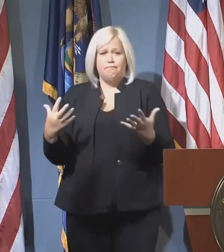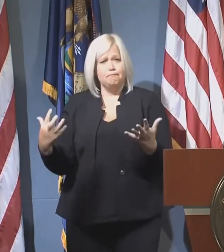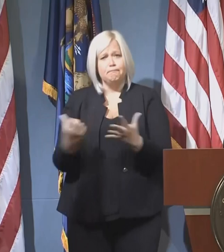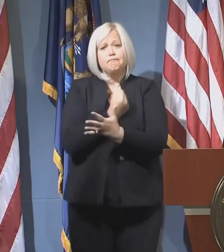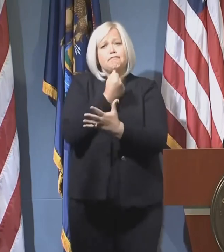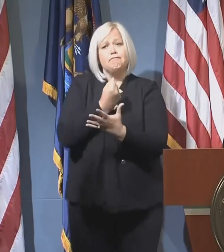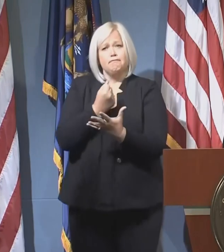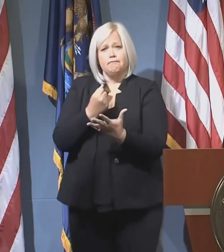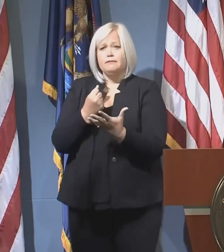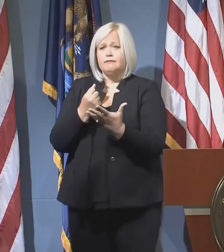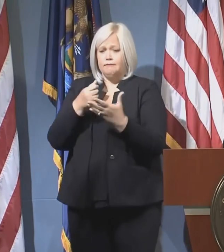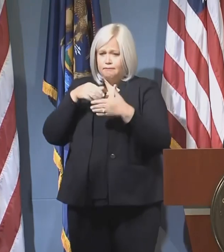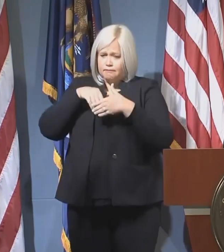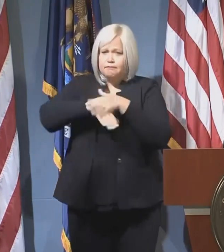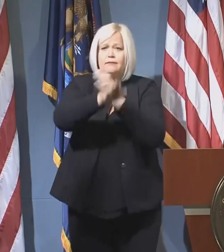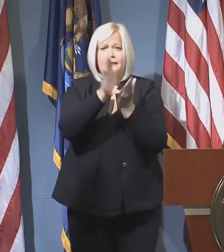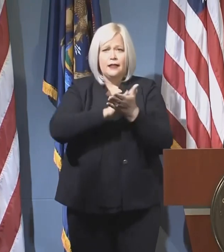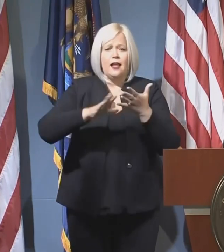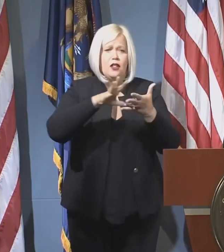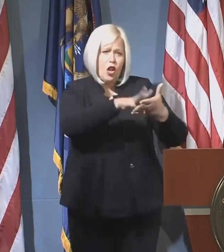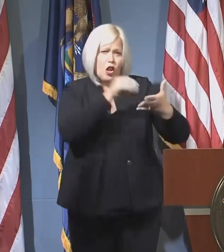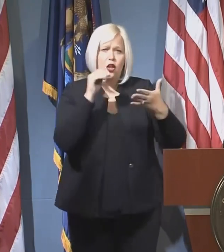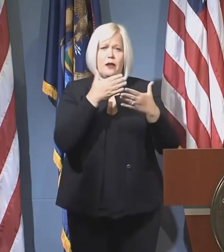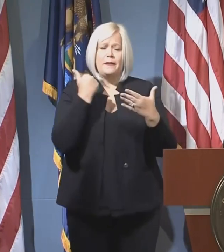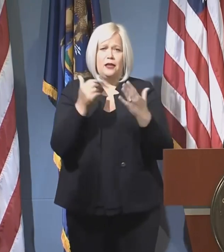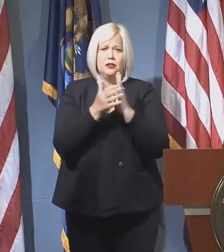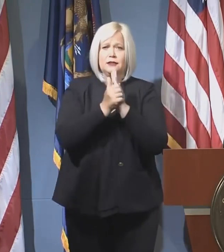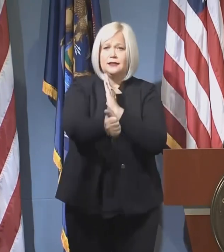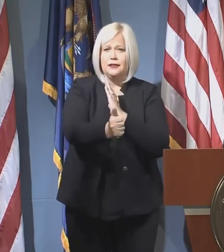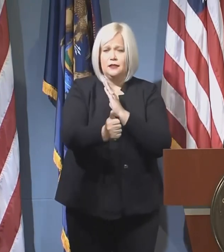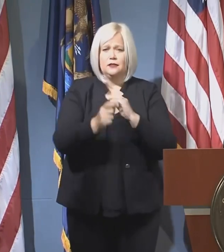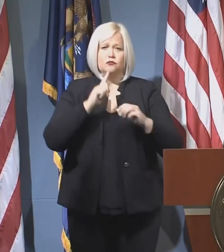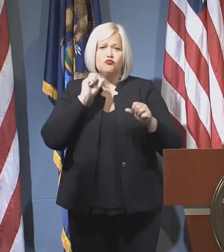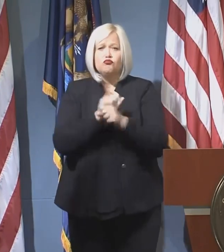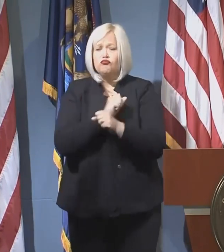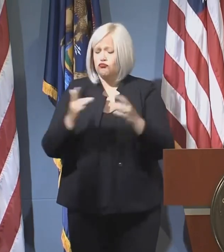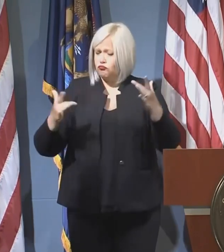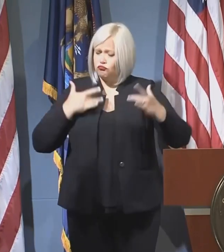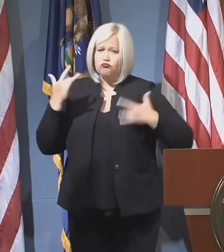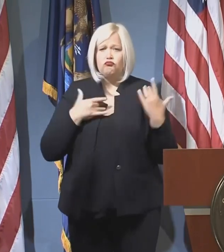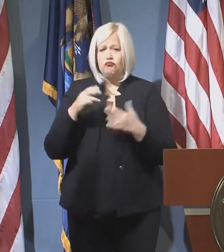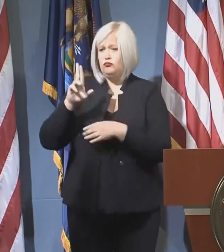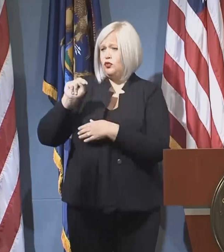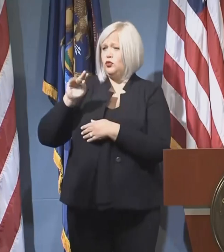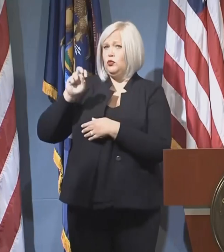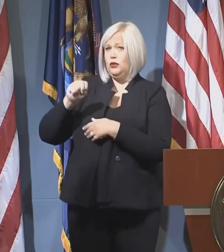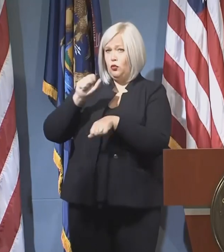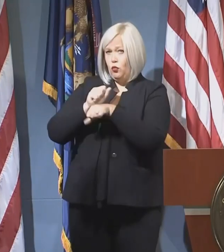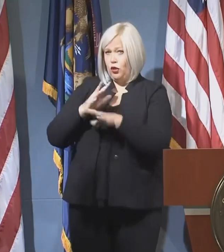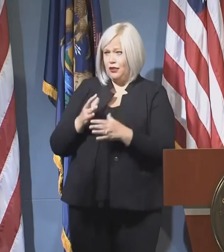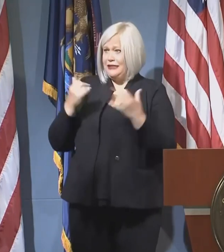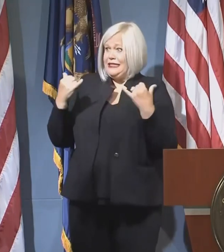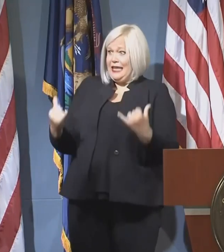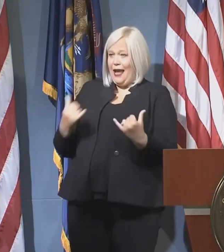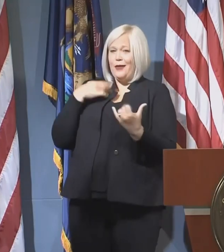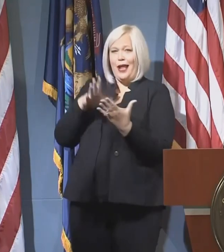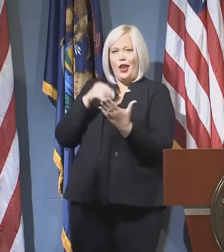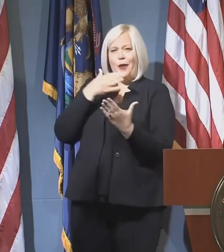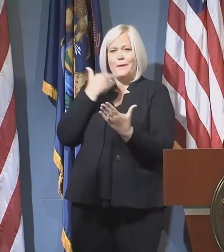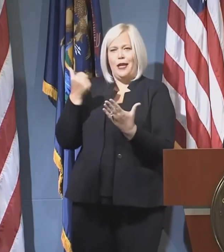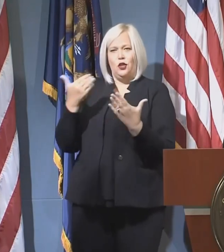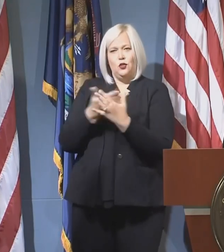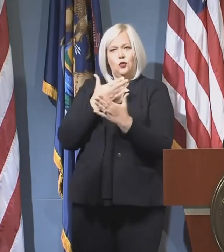opportunity in nearly every workplace. I'm so excited for our union workers who now have the opportunity to add new skills